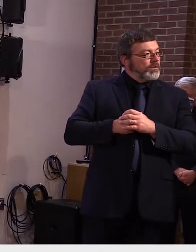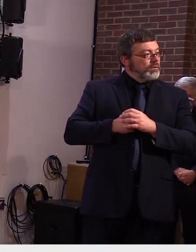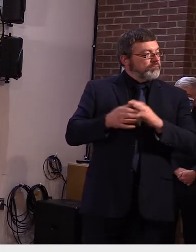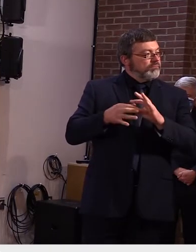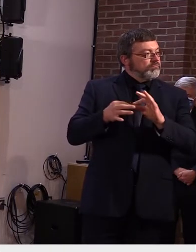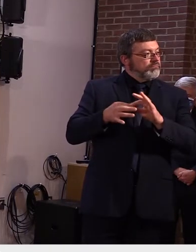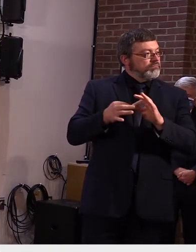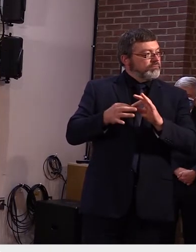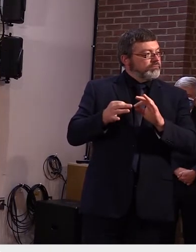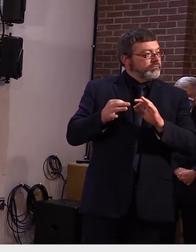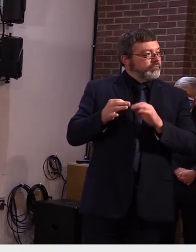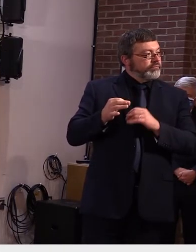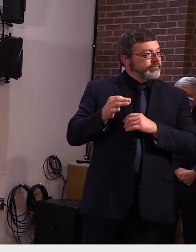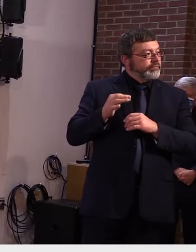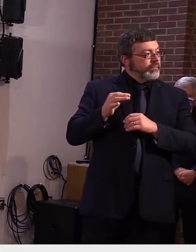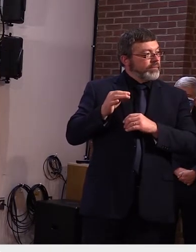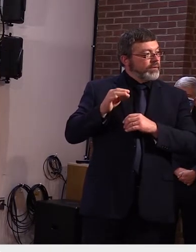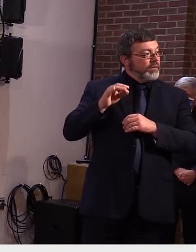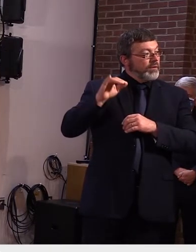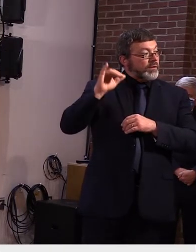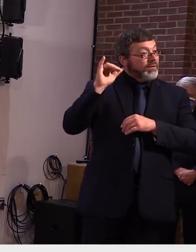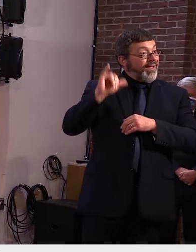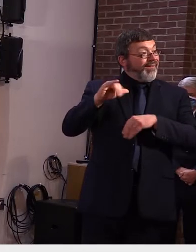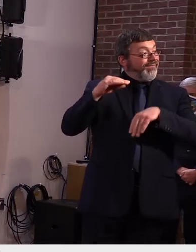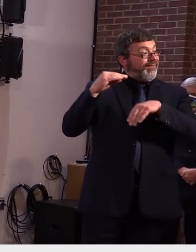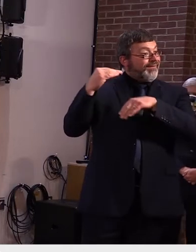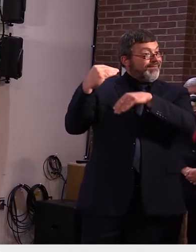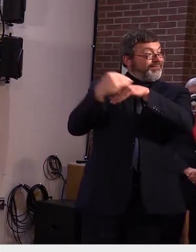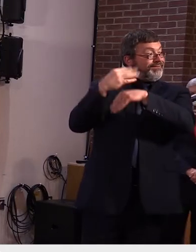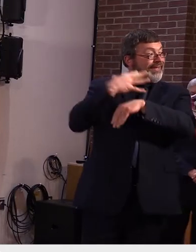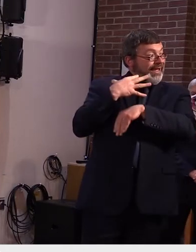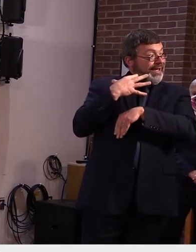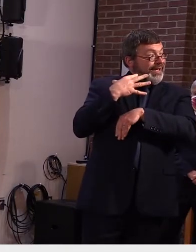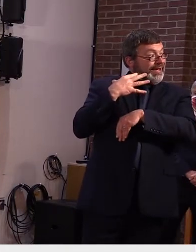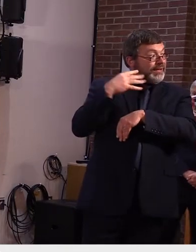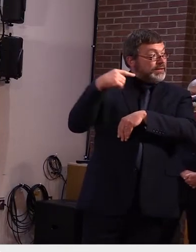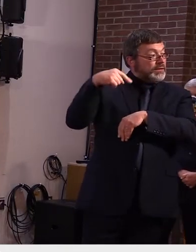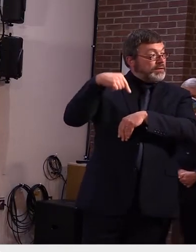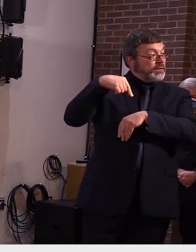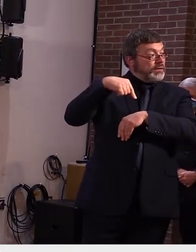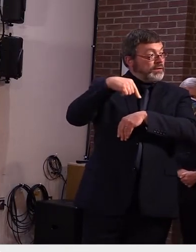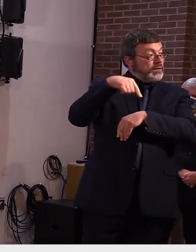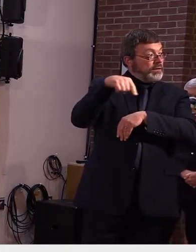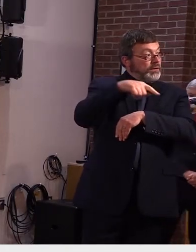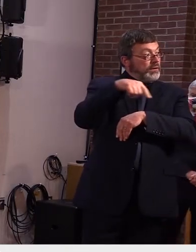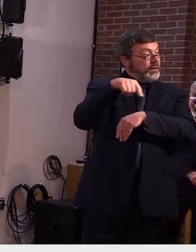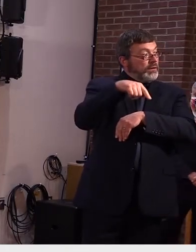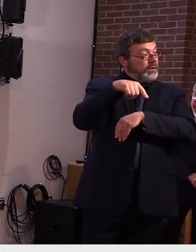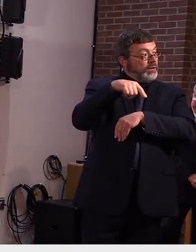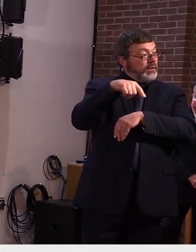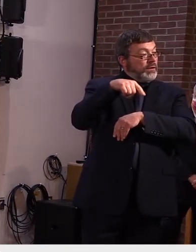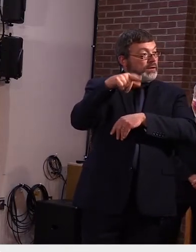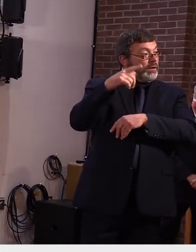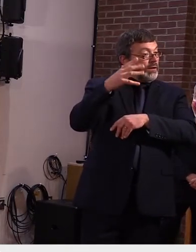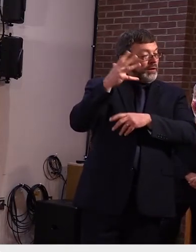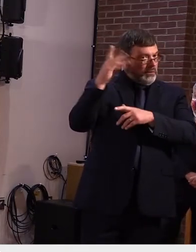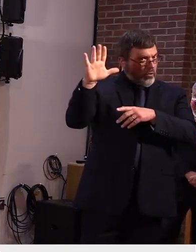no um you know again it's the same it's the same investigation